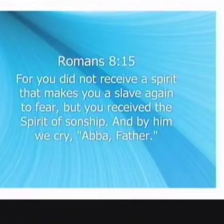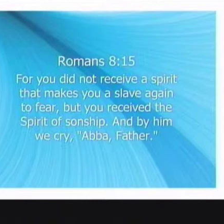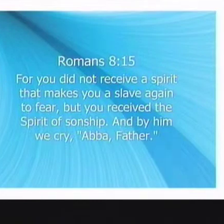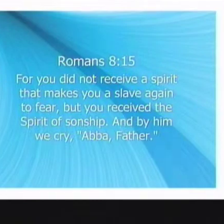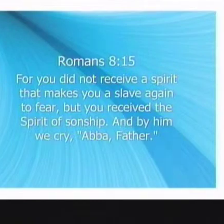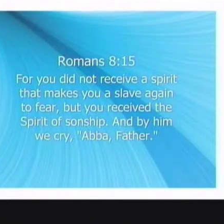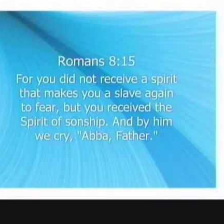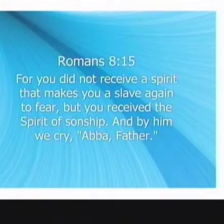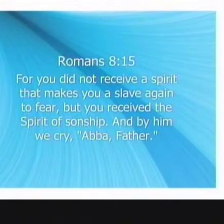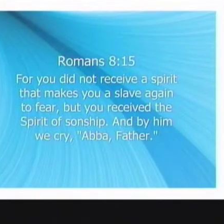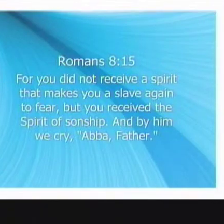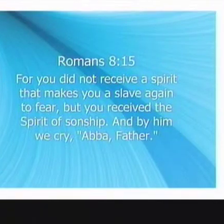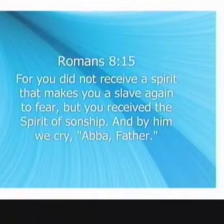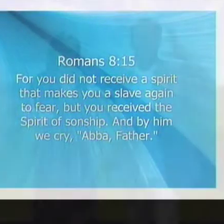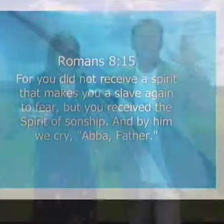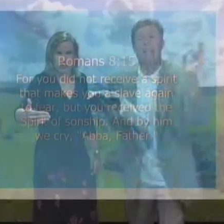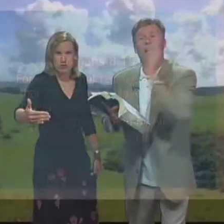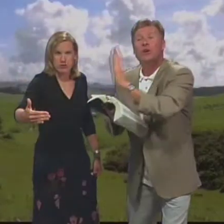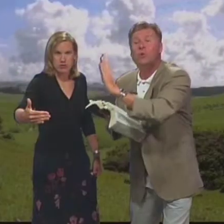the